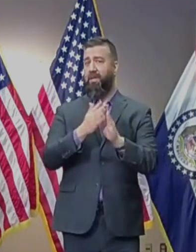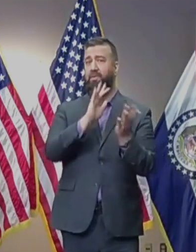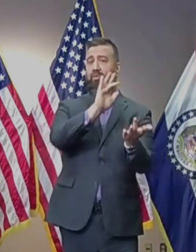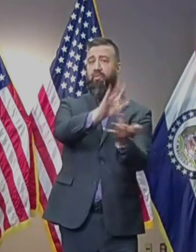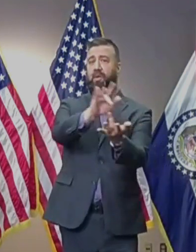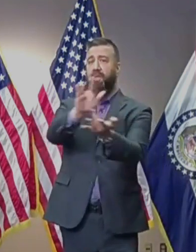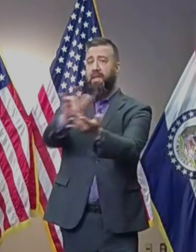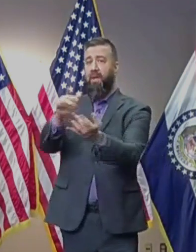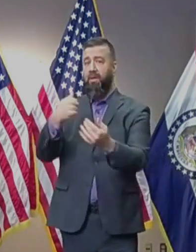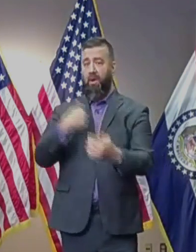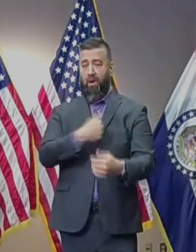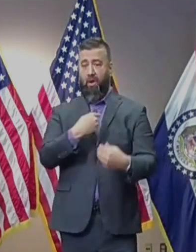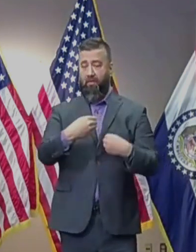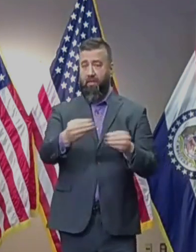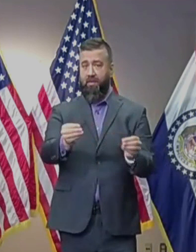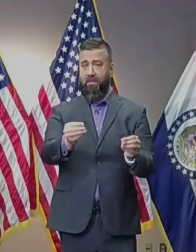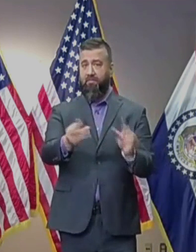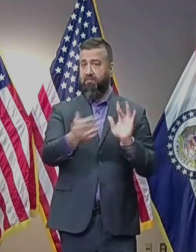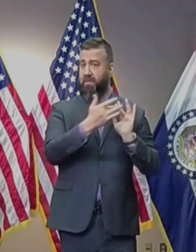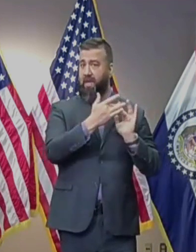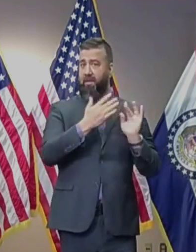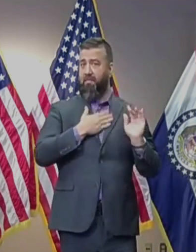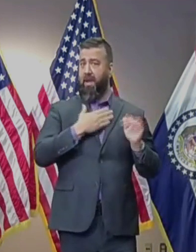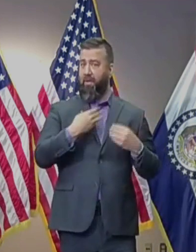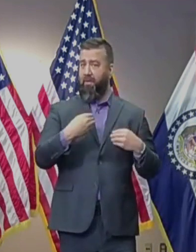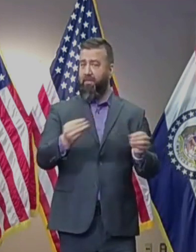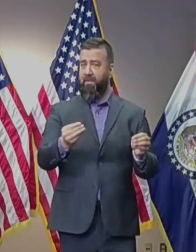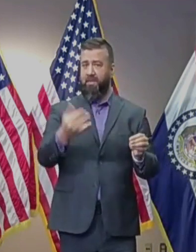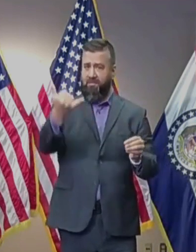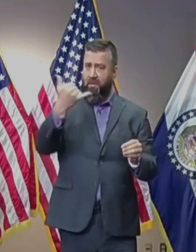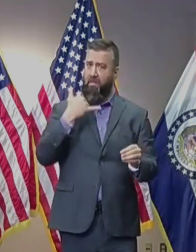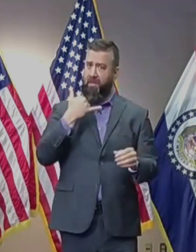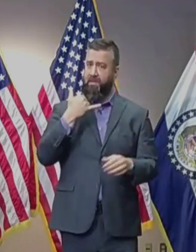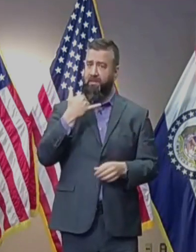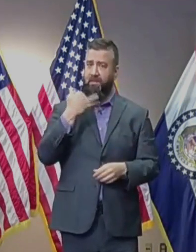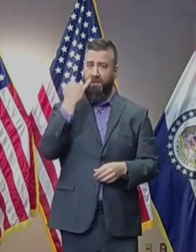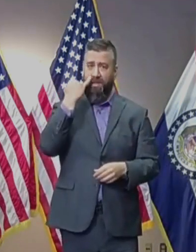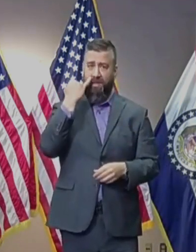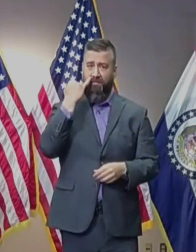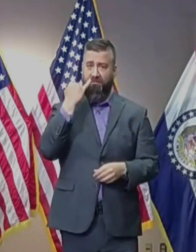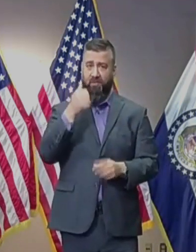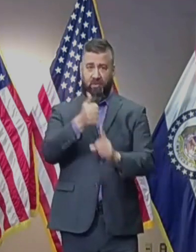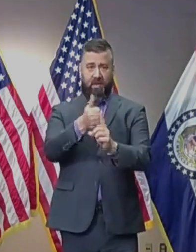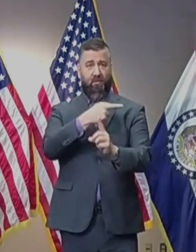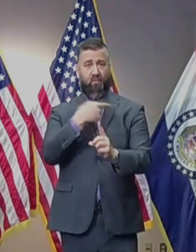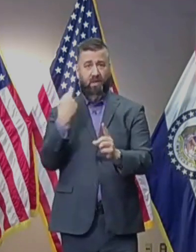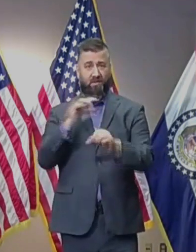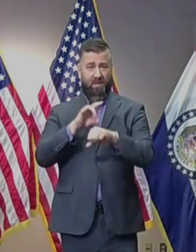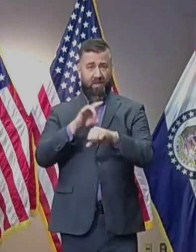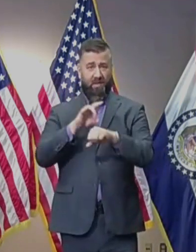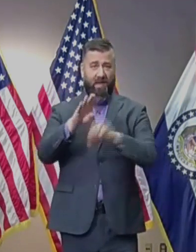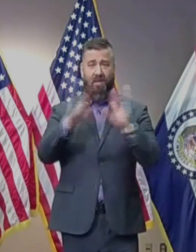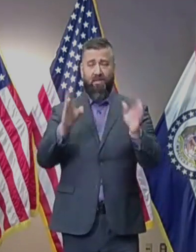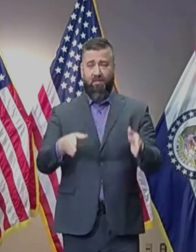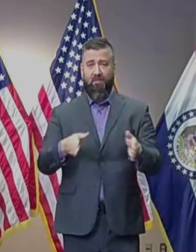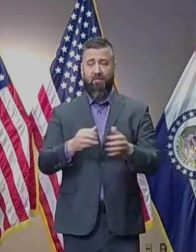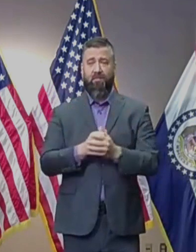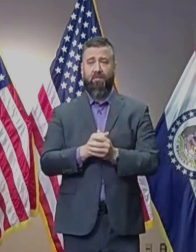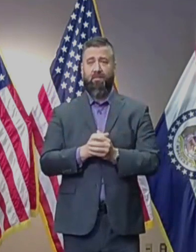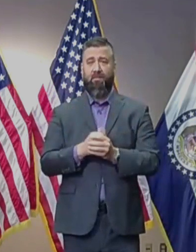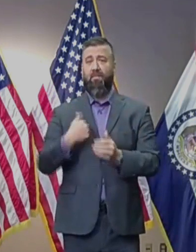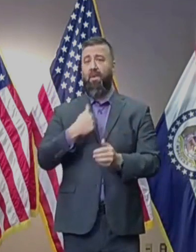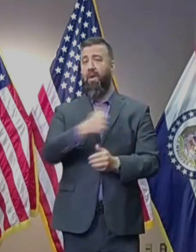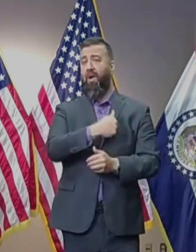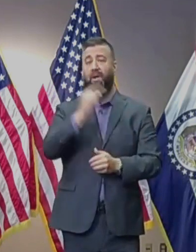our office. Reach out to my office. Call us if you are at risk of being evicted from your home. Our